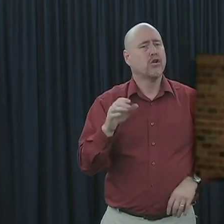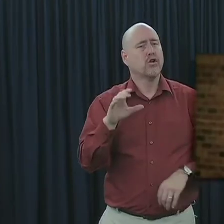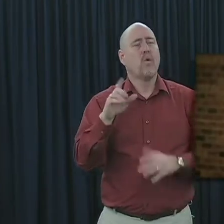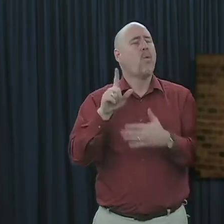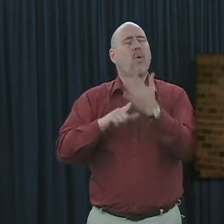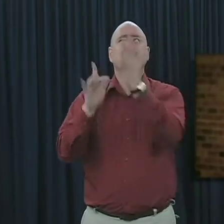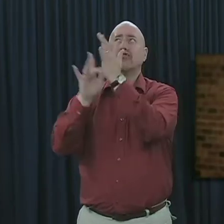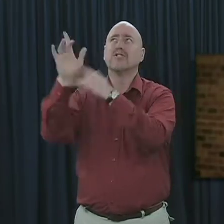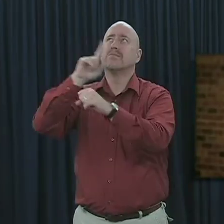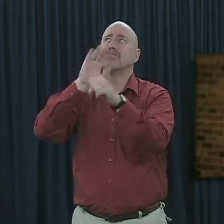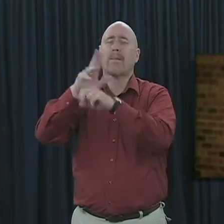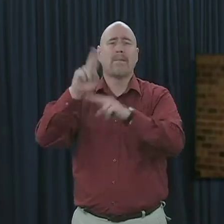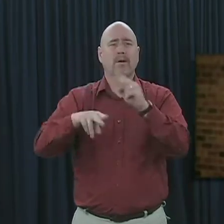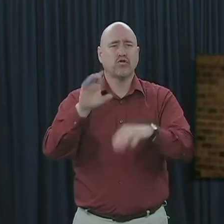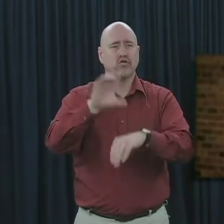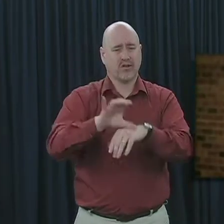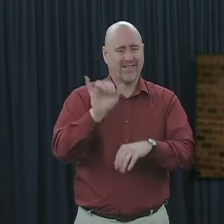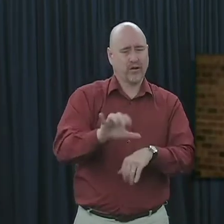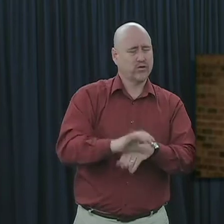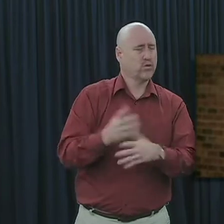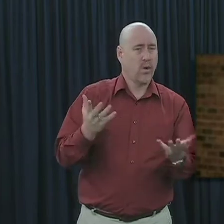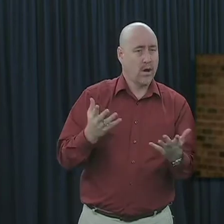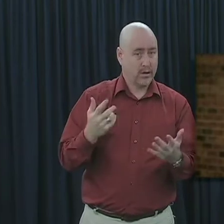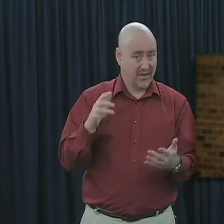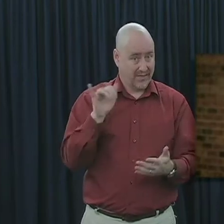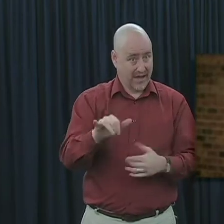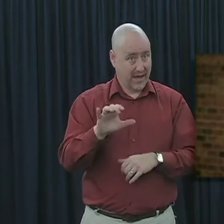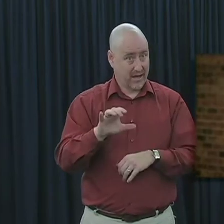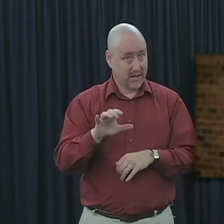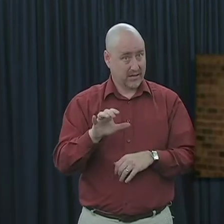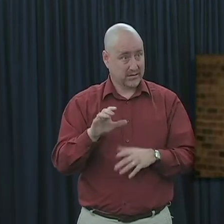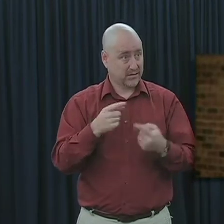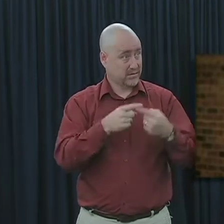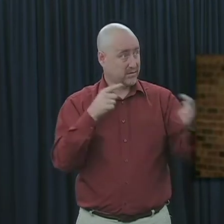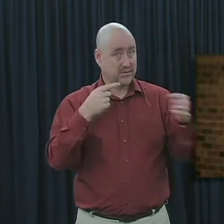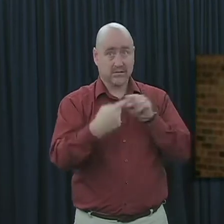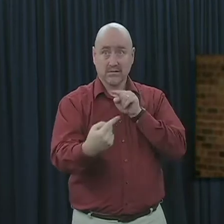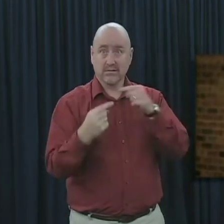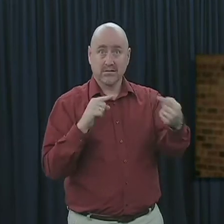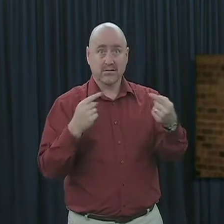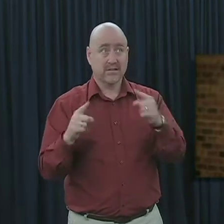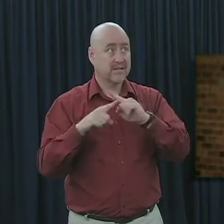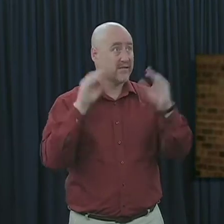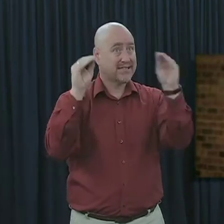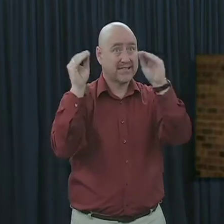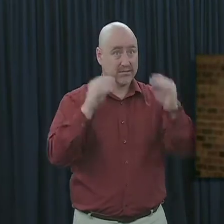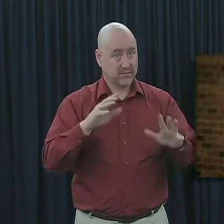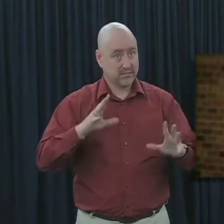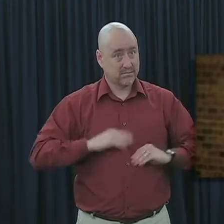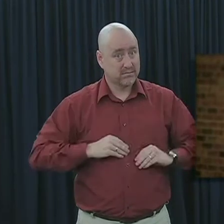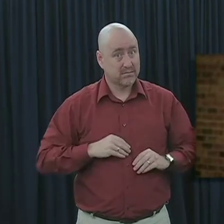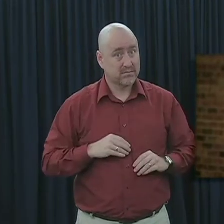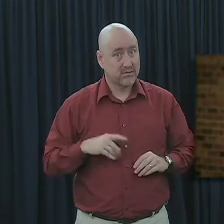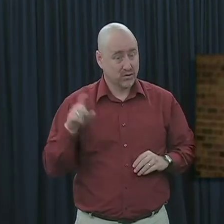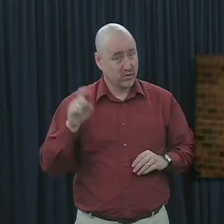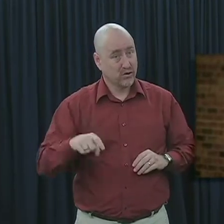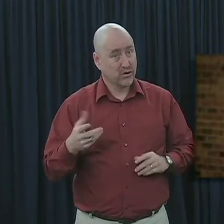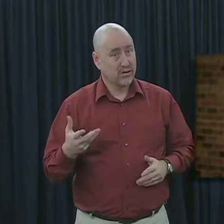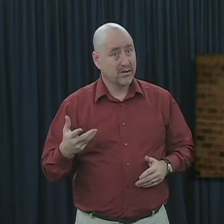Jesus promised to build? Should this kind of division be tolerated? Is it acceptable to divide